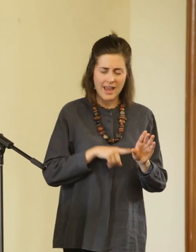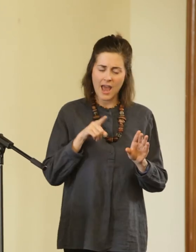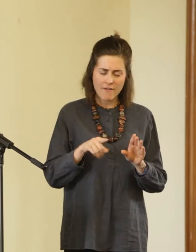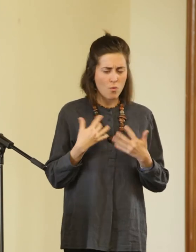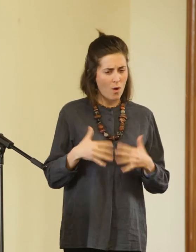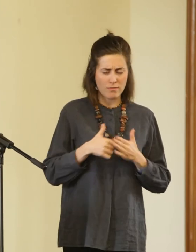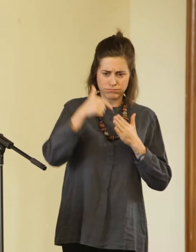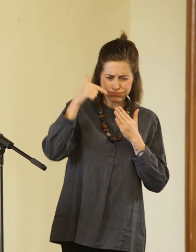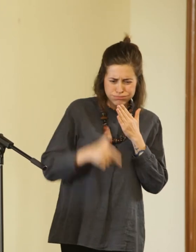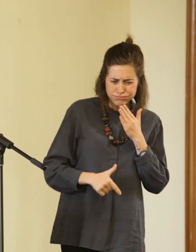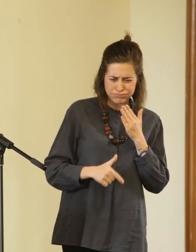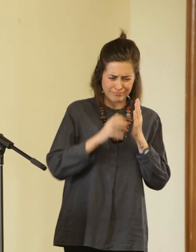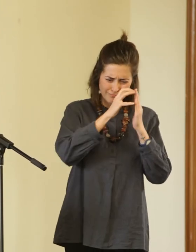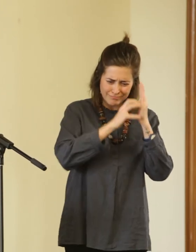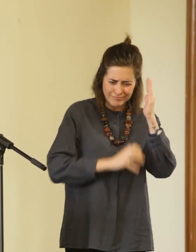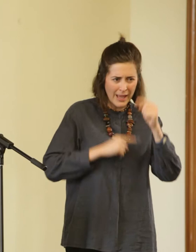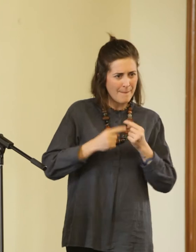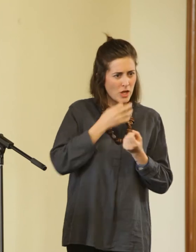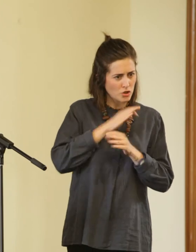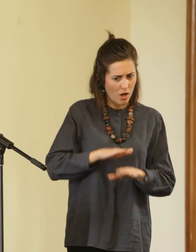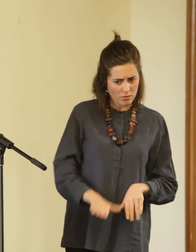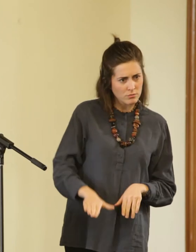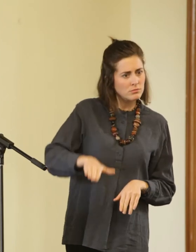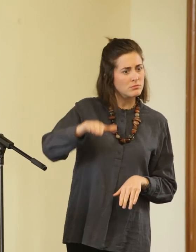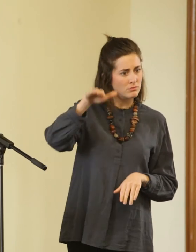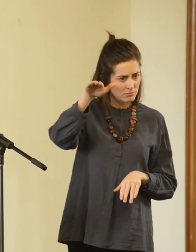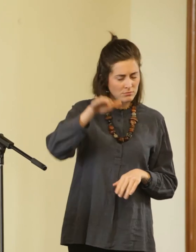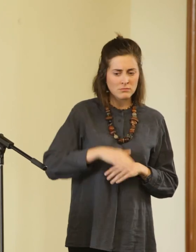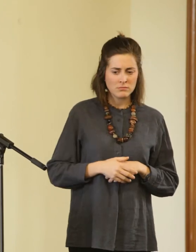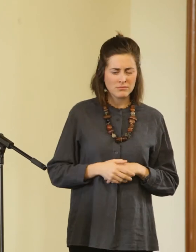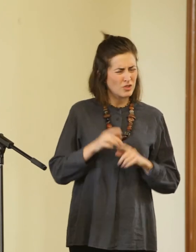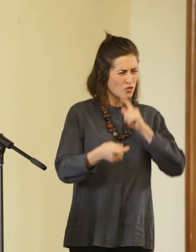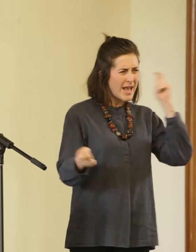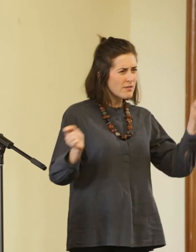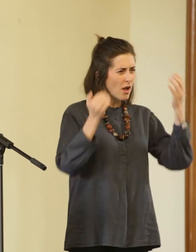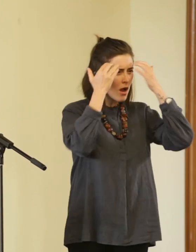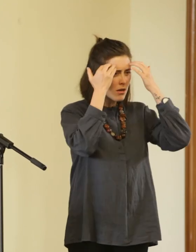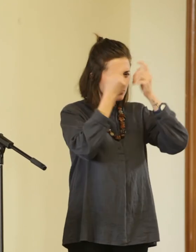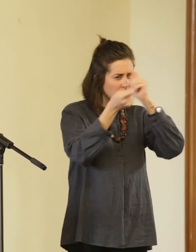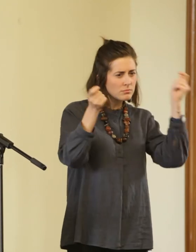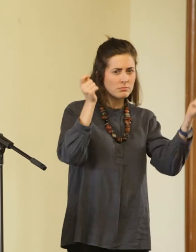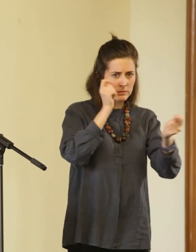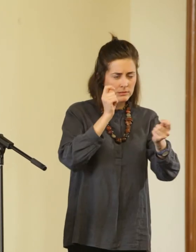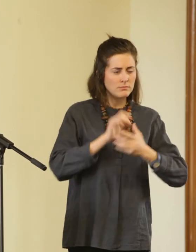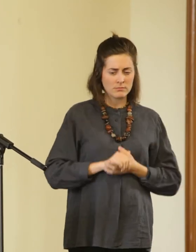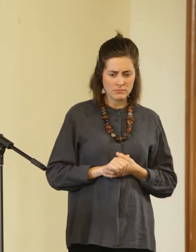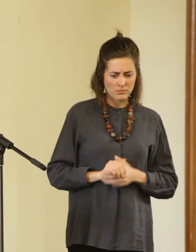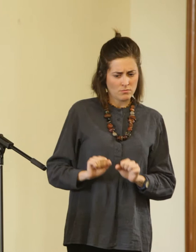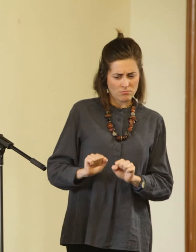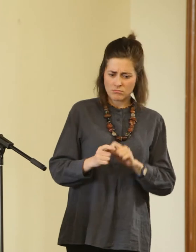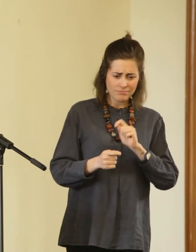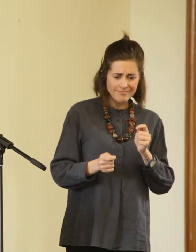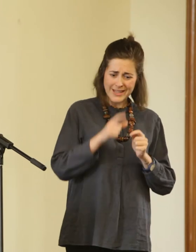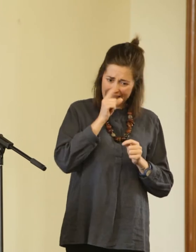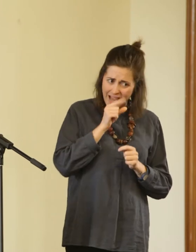childhood and demands a transformation in the way that children are viewed. The rights-based approach to conceptualising children and their evolving